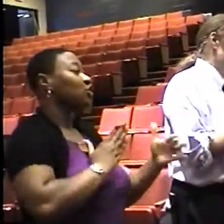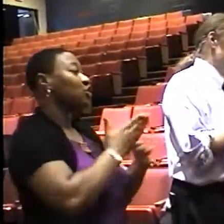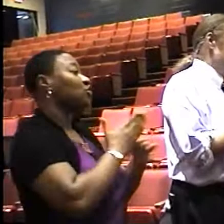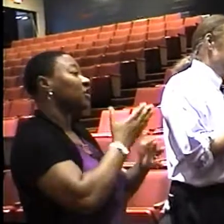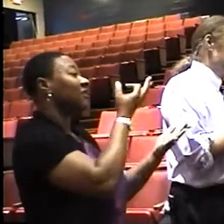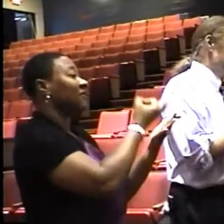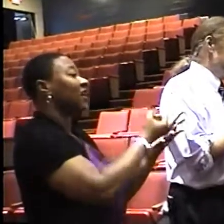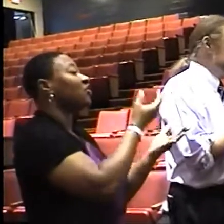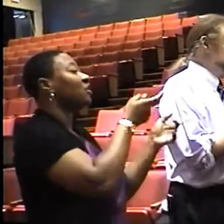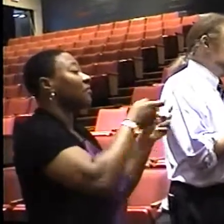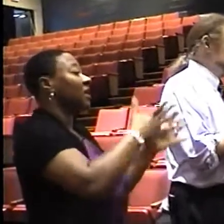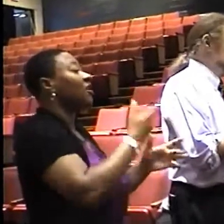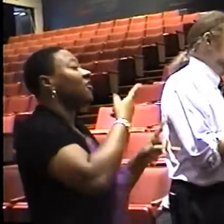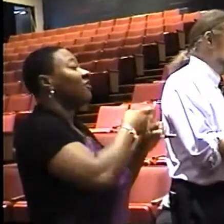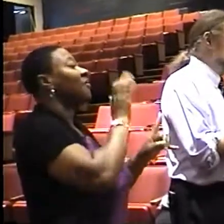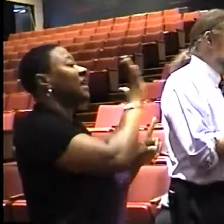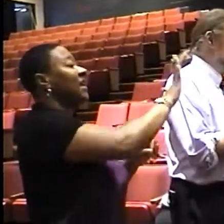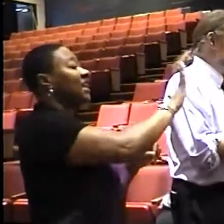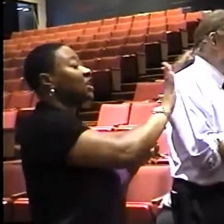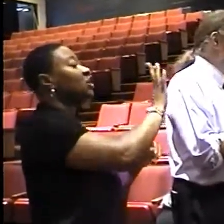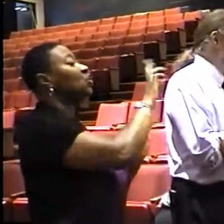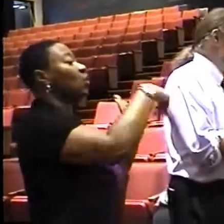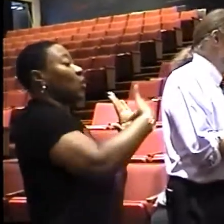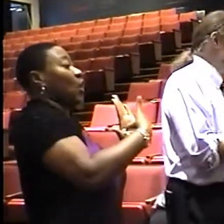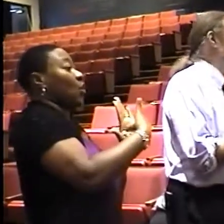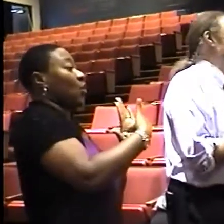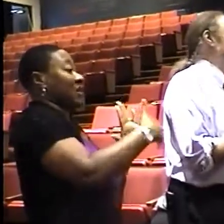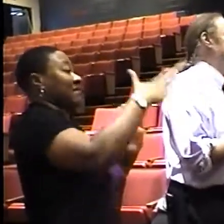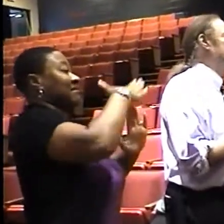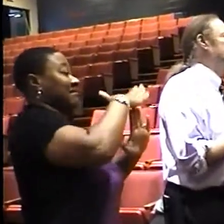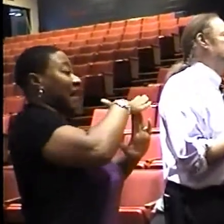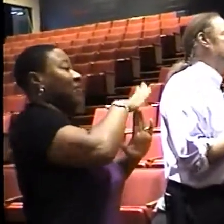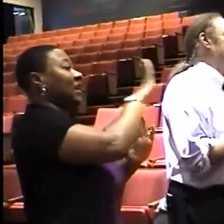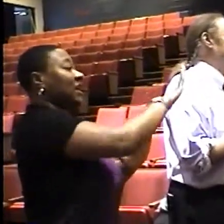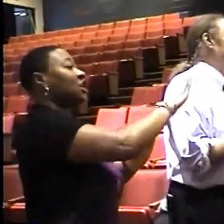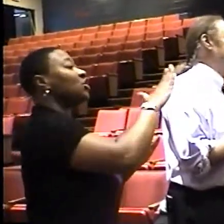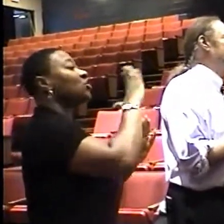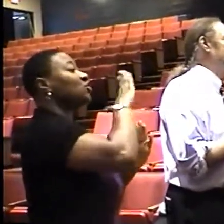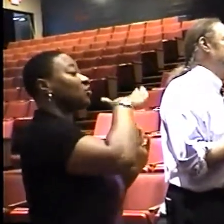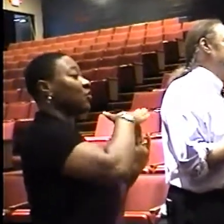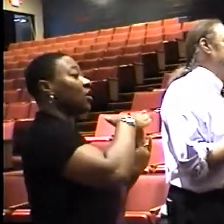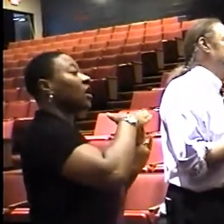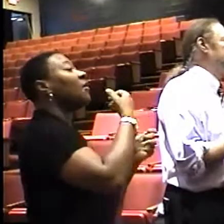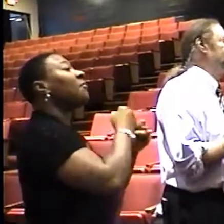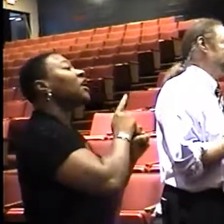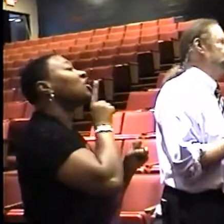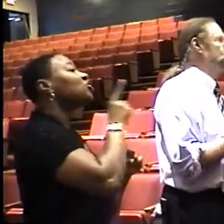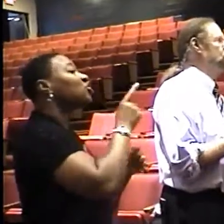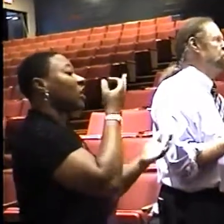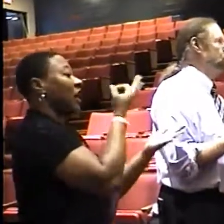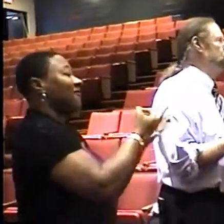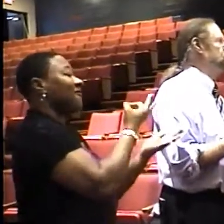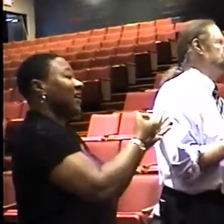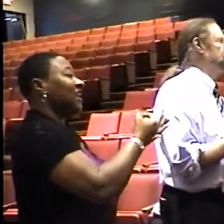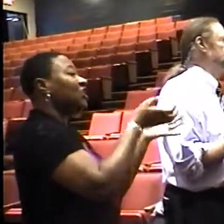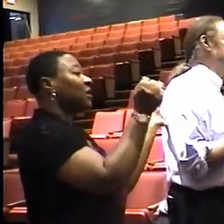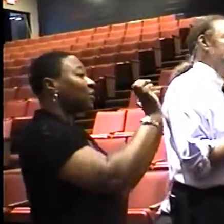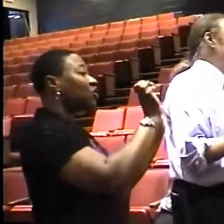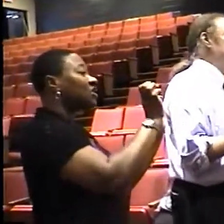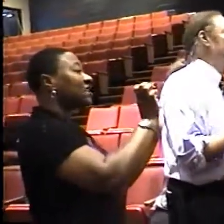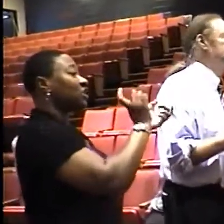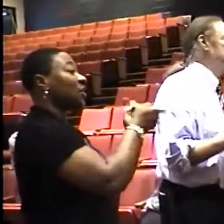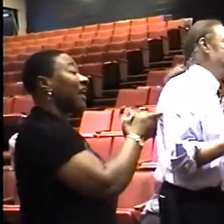manager from his foremost role and responsibility of rectifying the financial emergency.